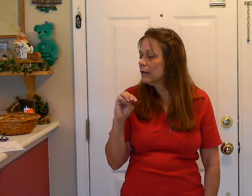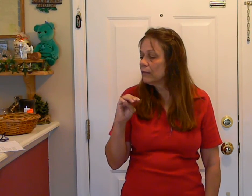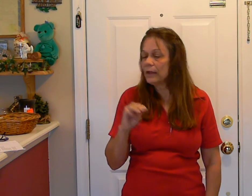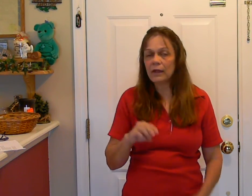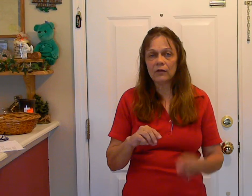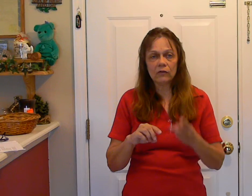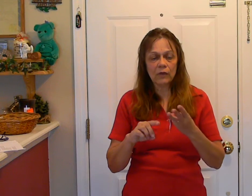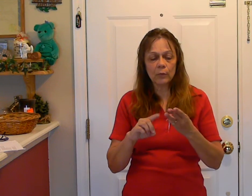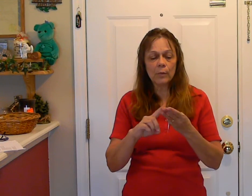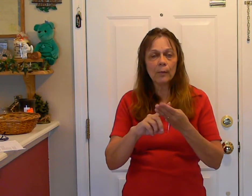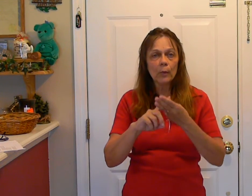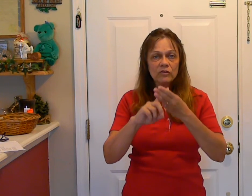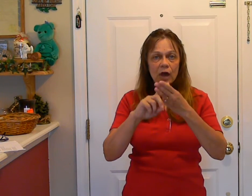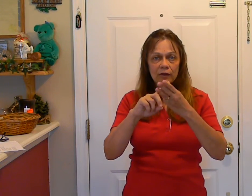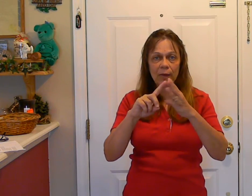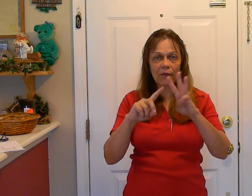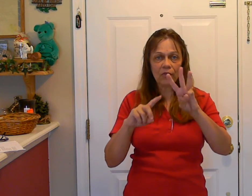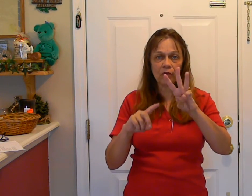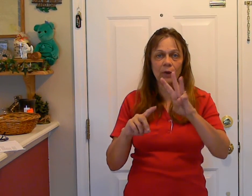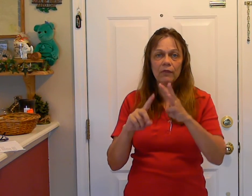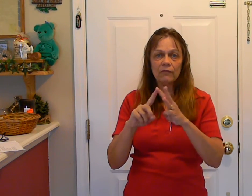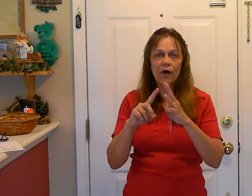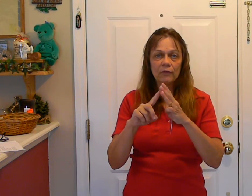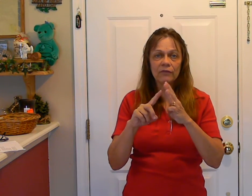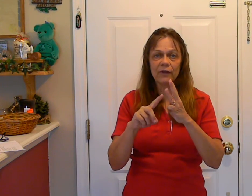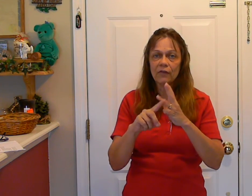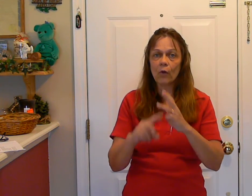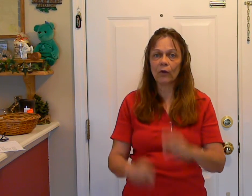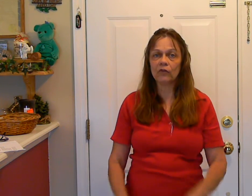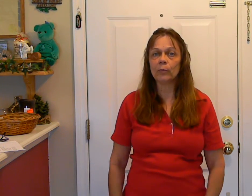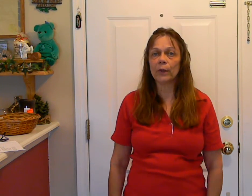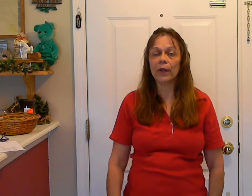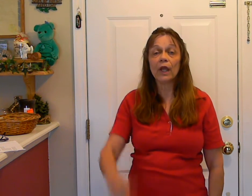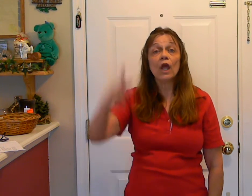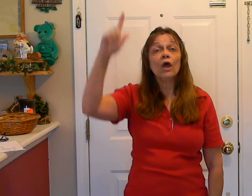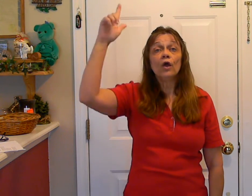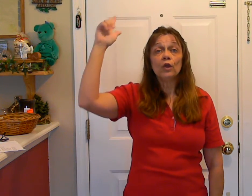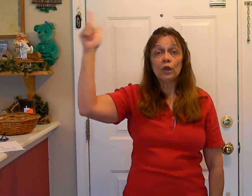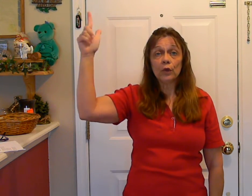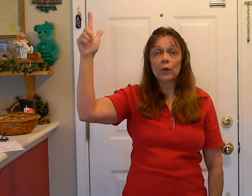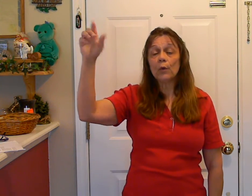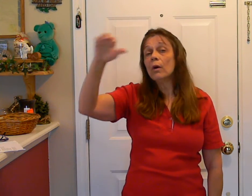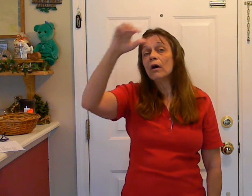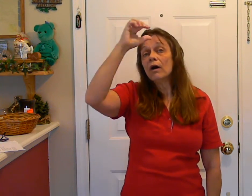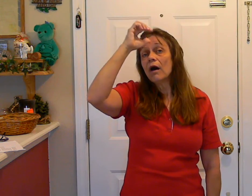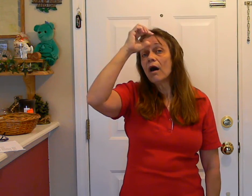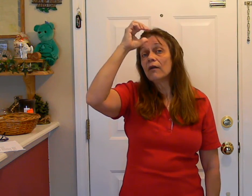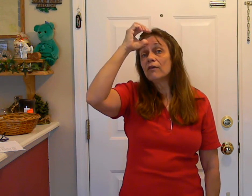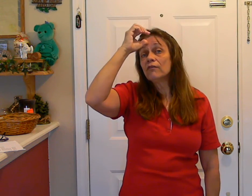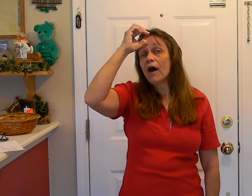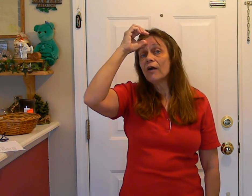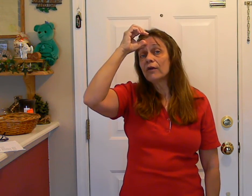the ends. And remember we talked about the three. The Father, the Son, and the Holy Spirit. All right, you are the Father